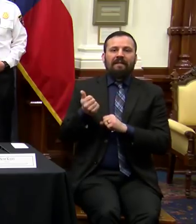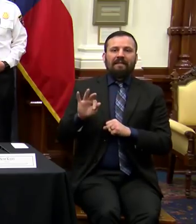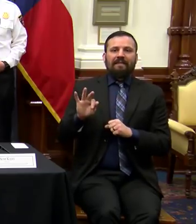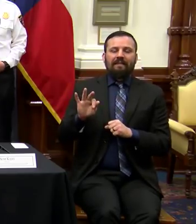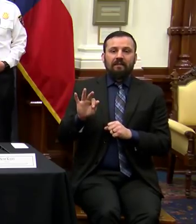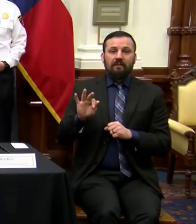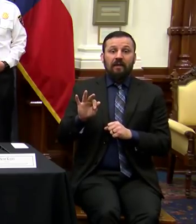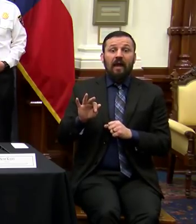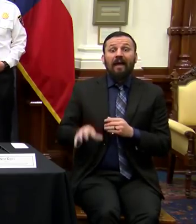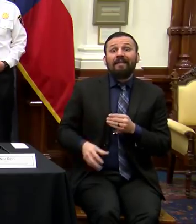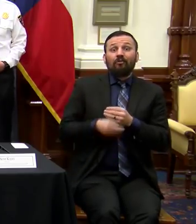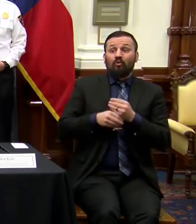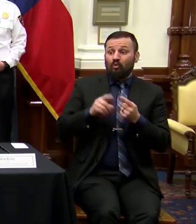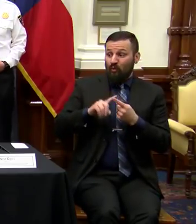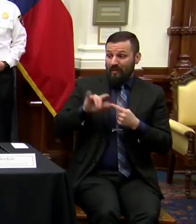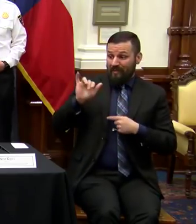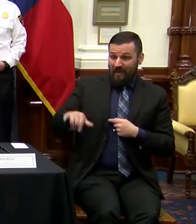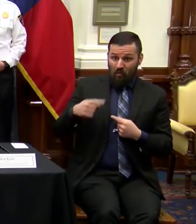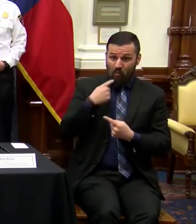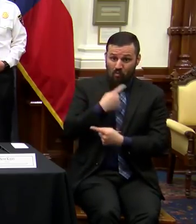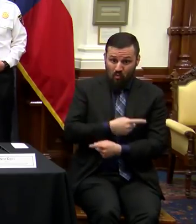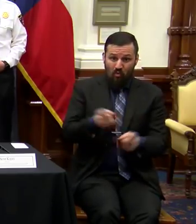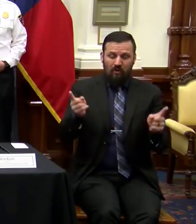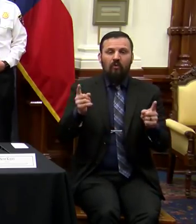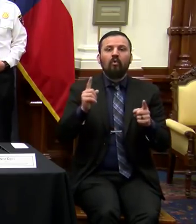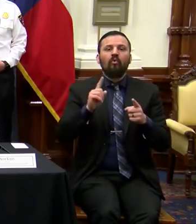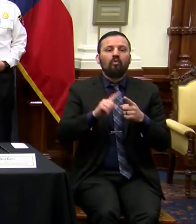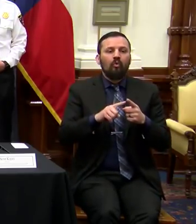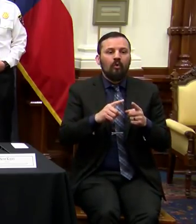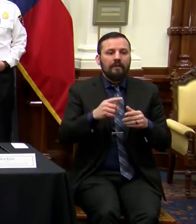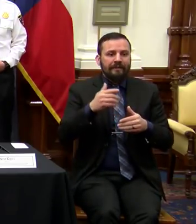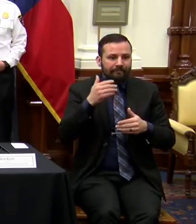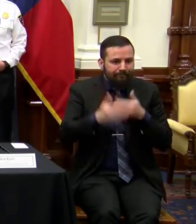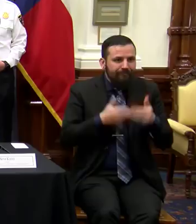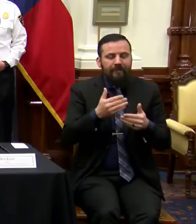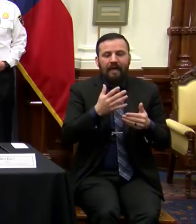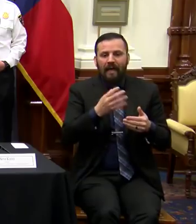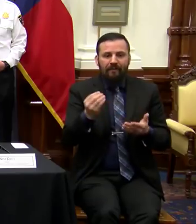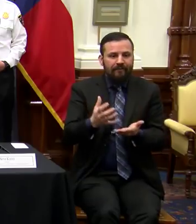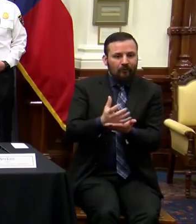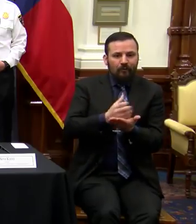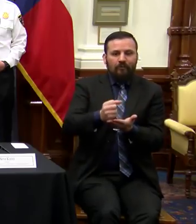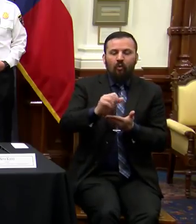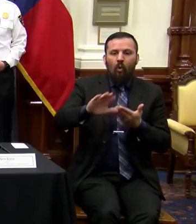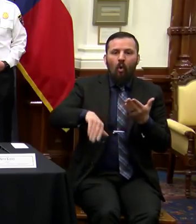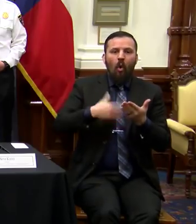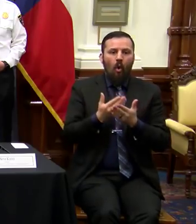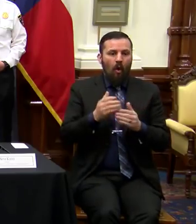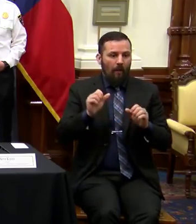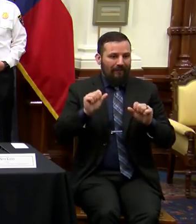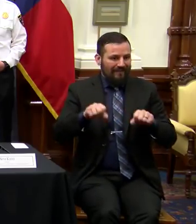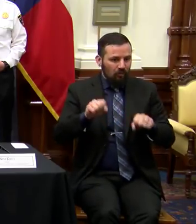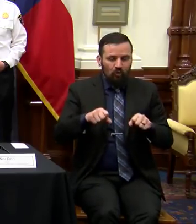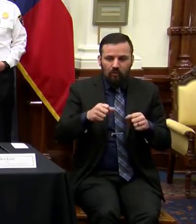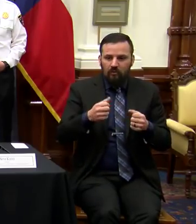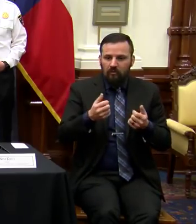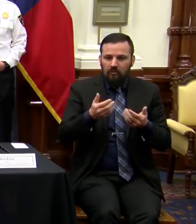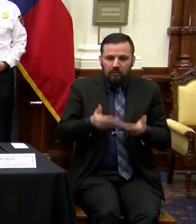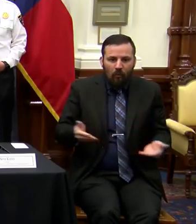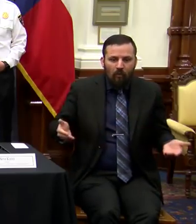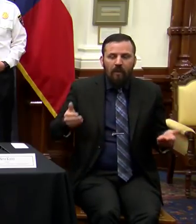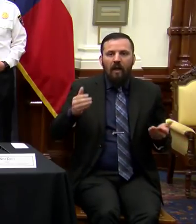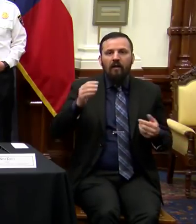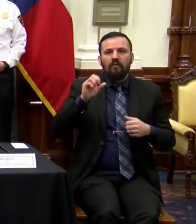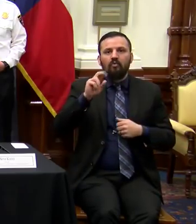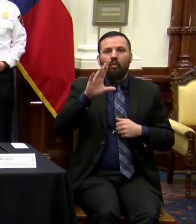to these executive orders, to accelerate and exhaust all potential supply sources, I'm